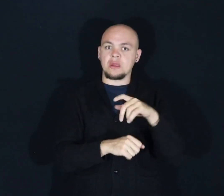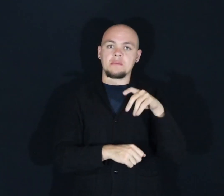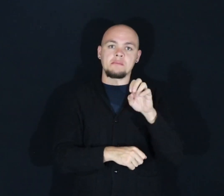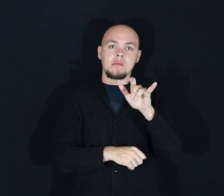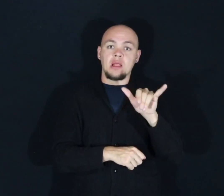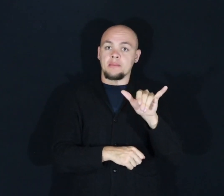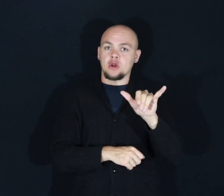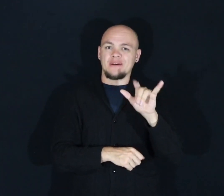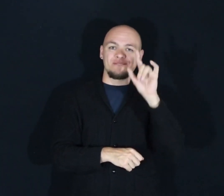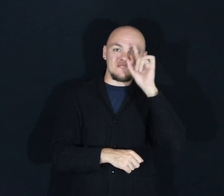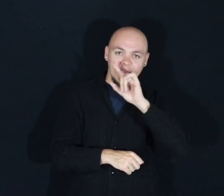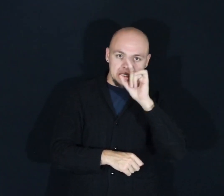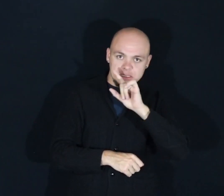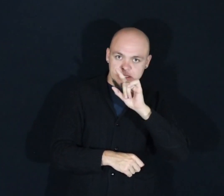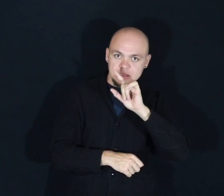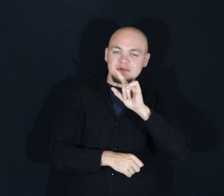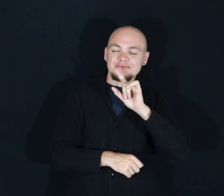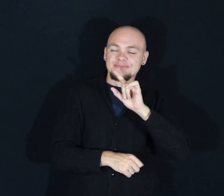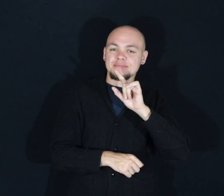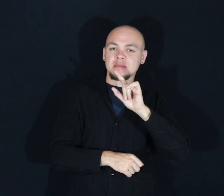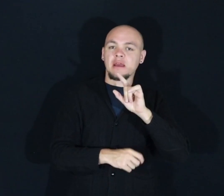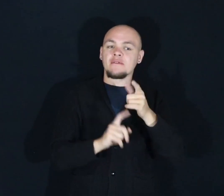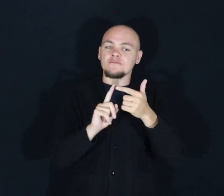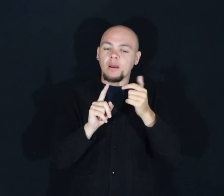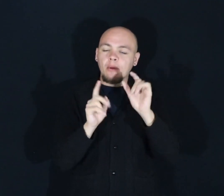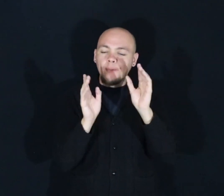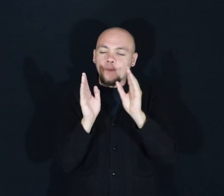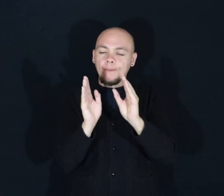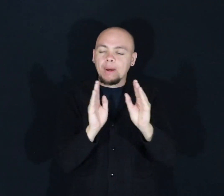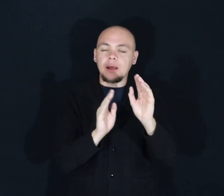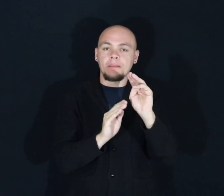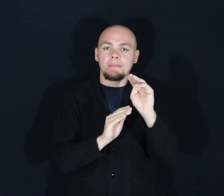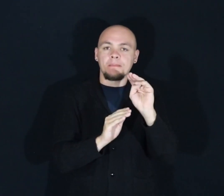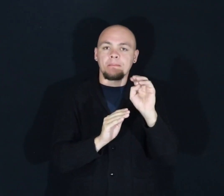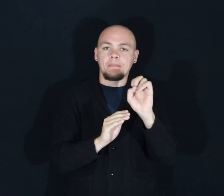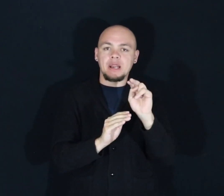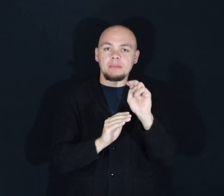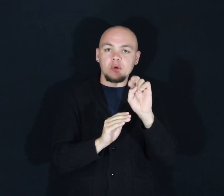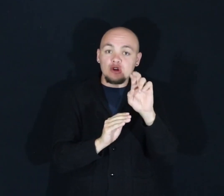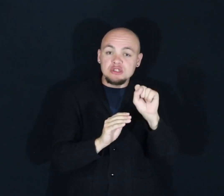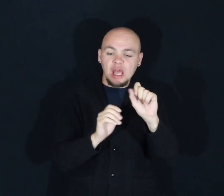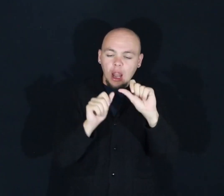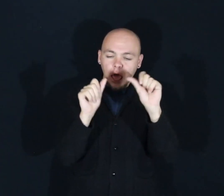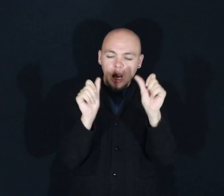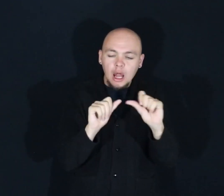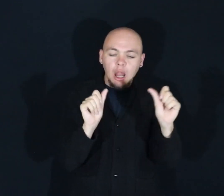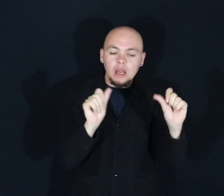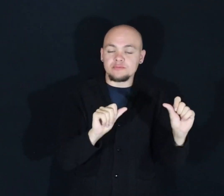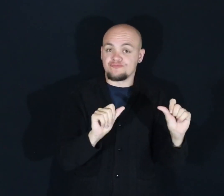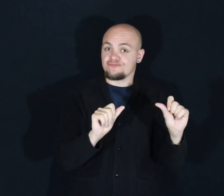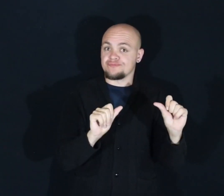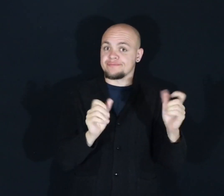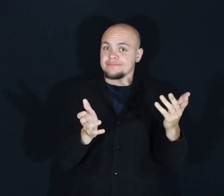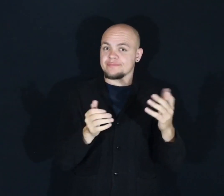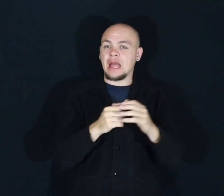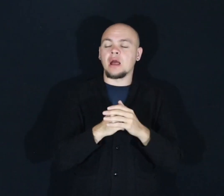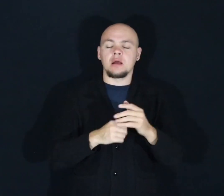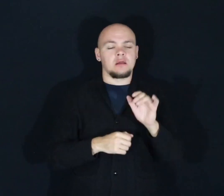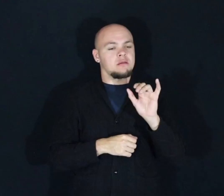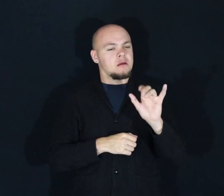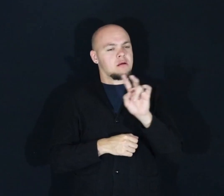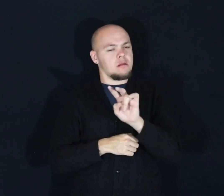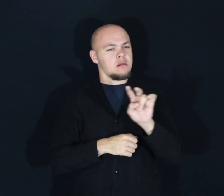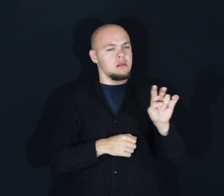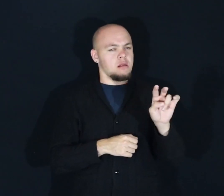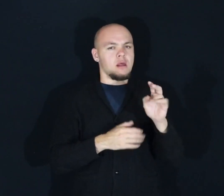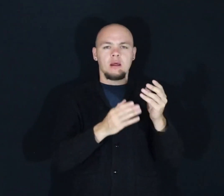polymer made out of lots and lots of little monomers, and then molded into shape. And so it was inspired by all